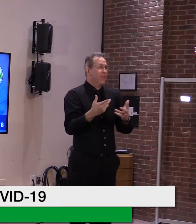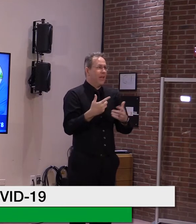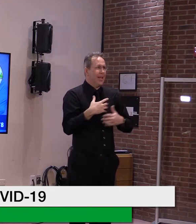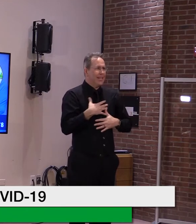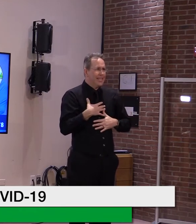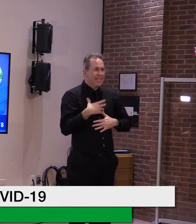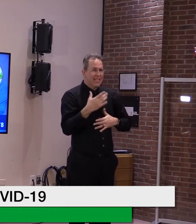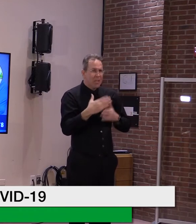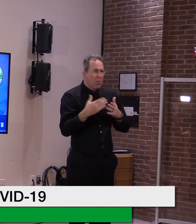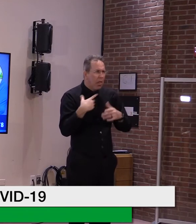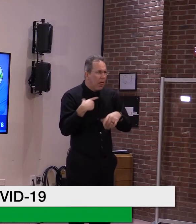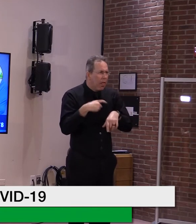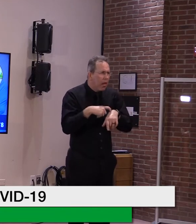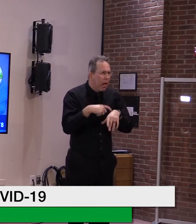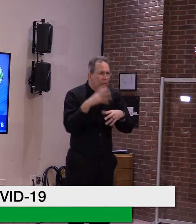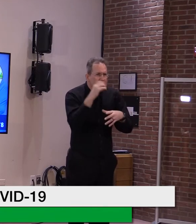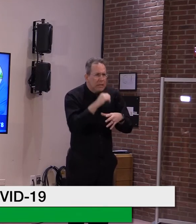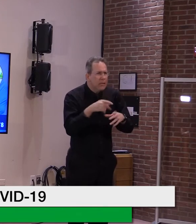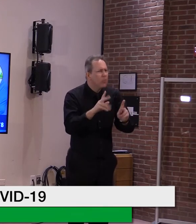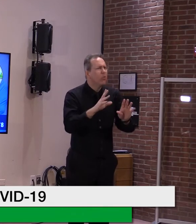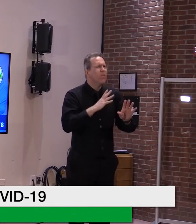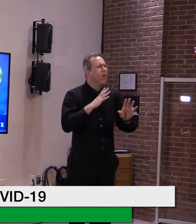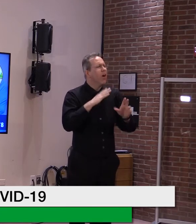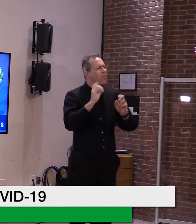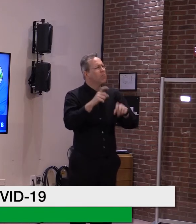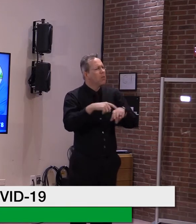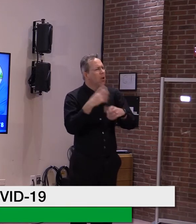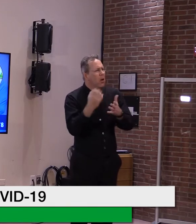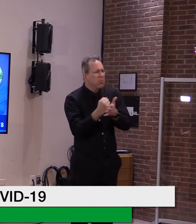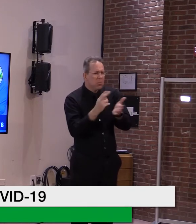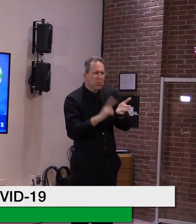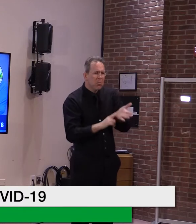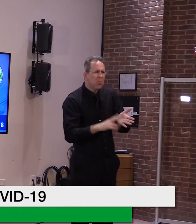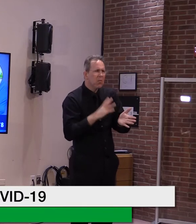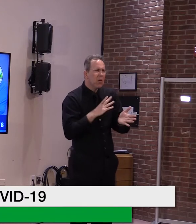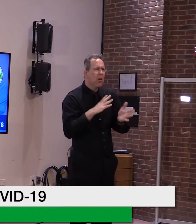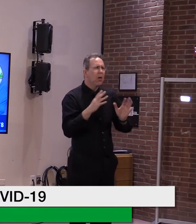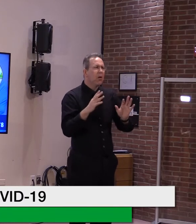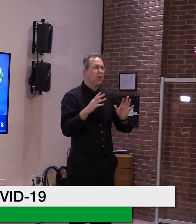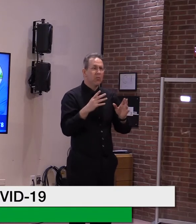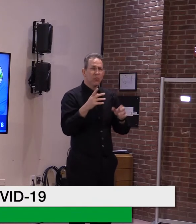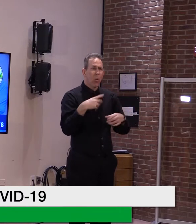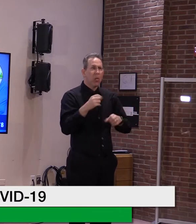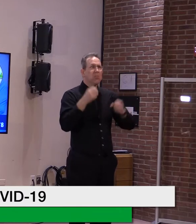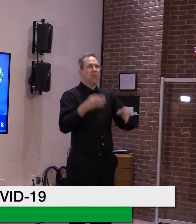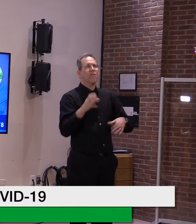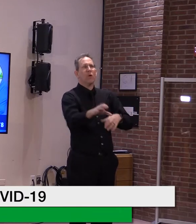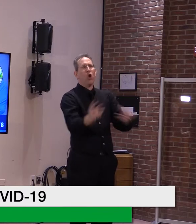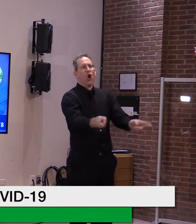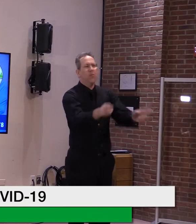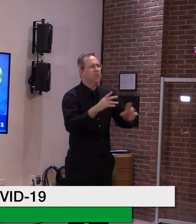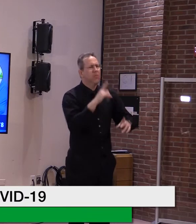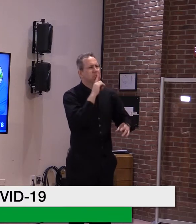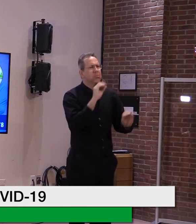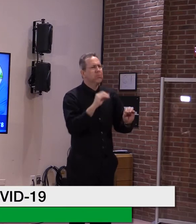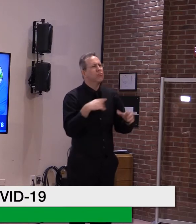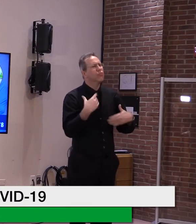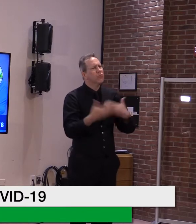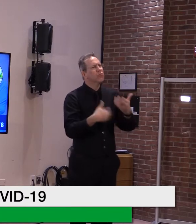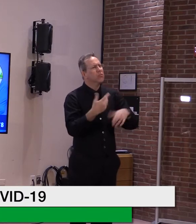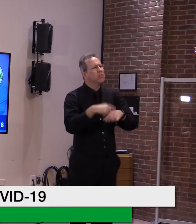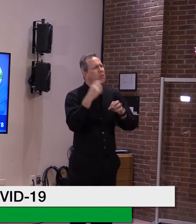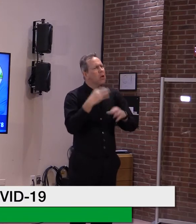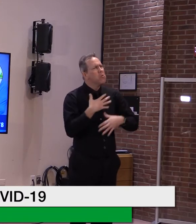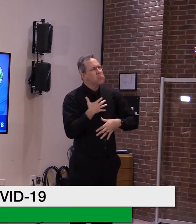we want to make sure that we give it just a little bit more time. With that said, mean, 9,000 people, 10,000,